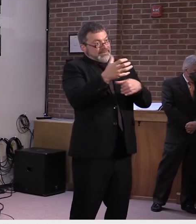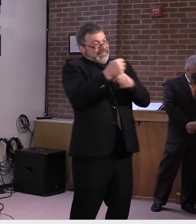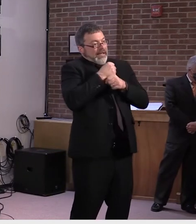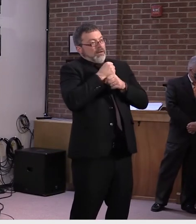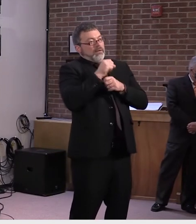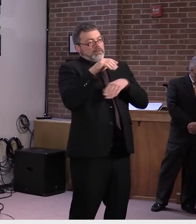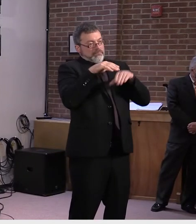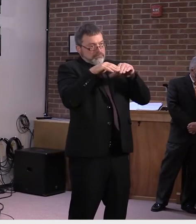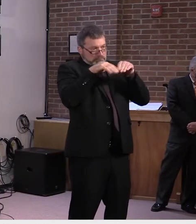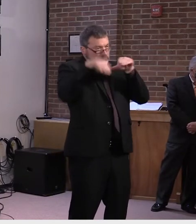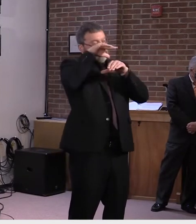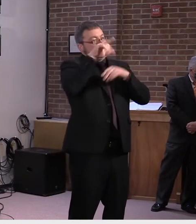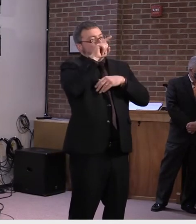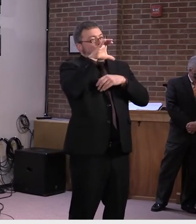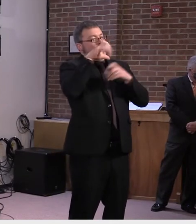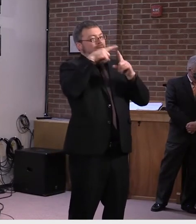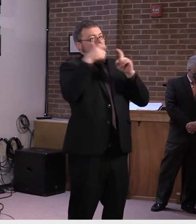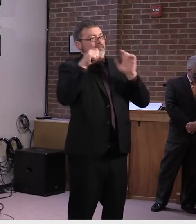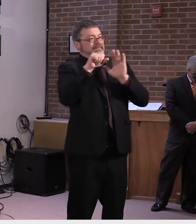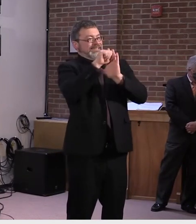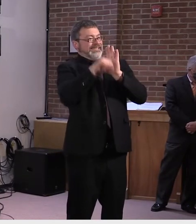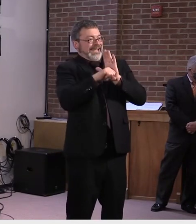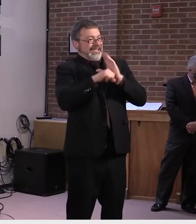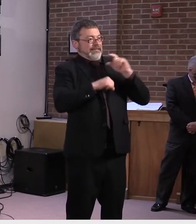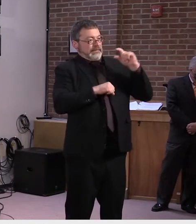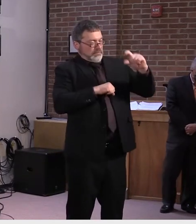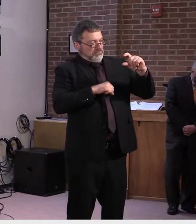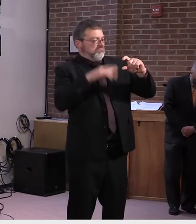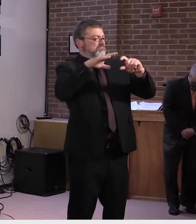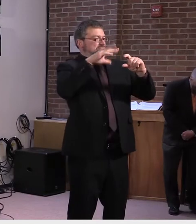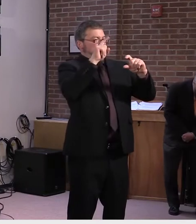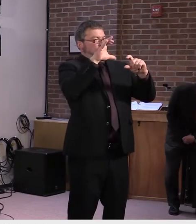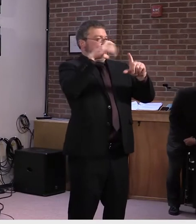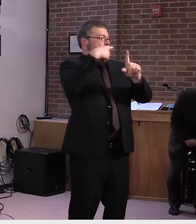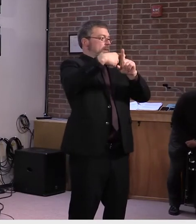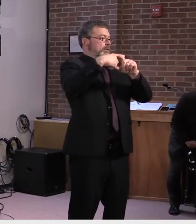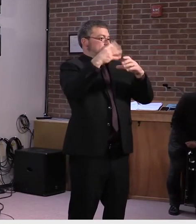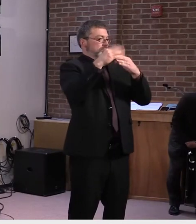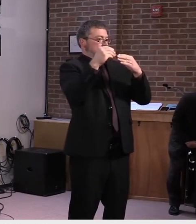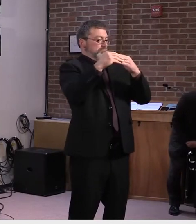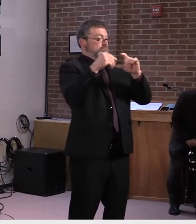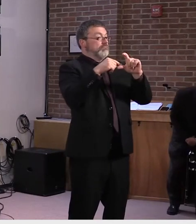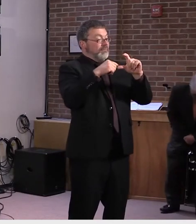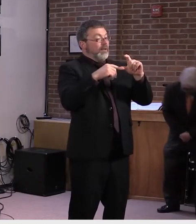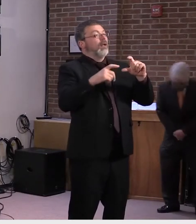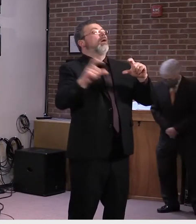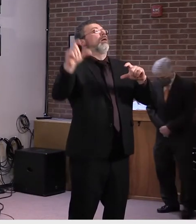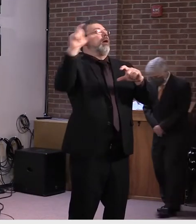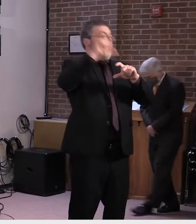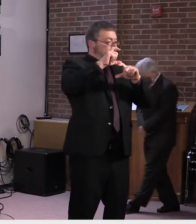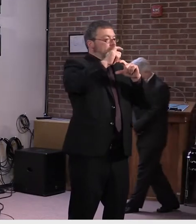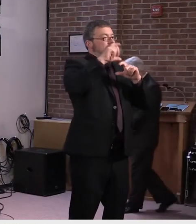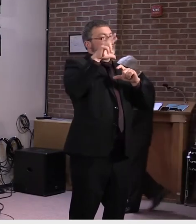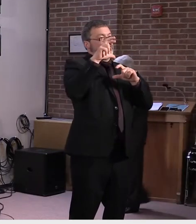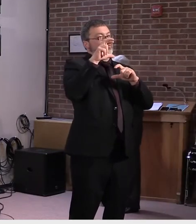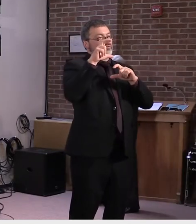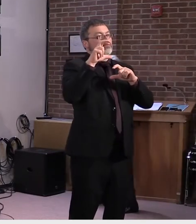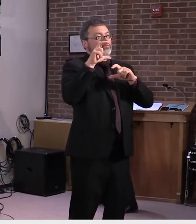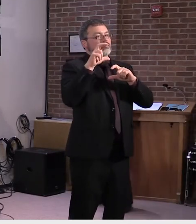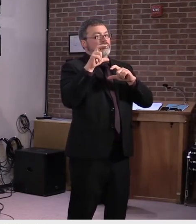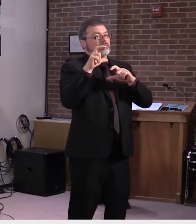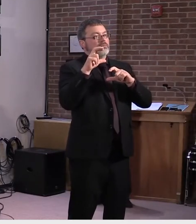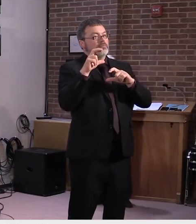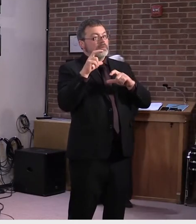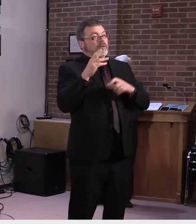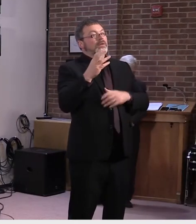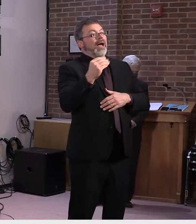to be eligible, uh, for the program. They also have to, their separation or their eligibility for unemployment insurance